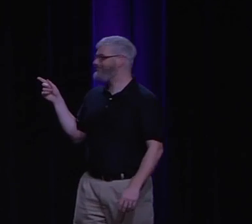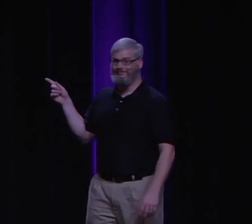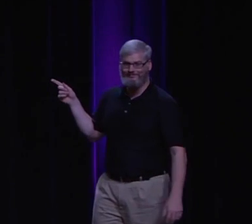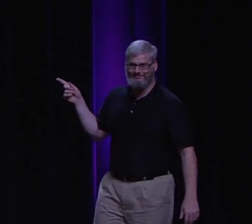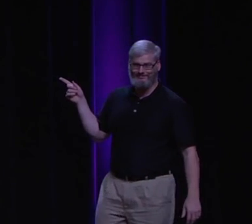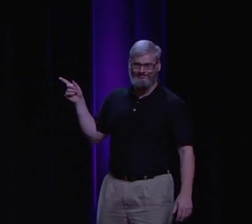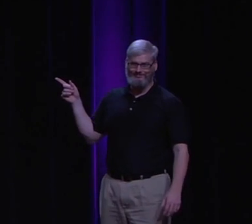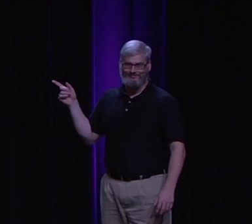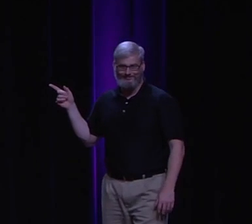on the board.